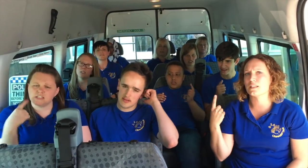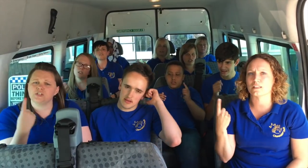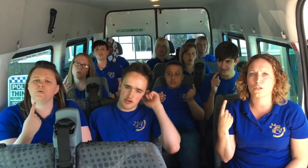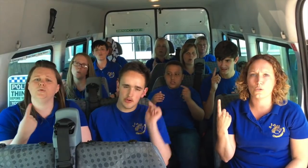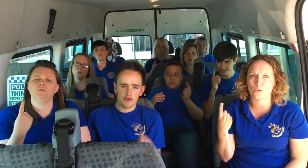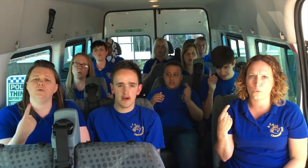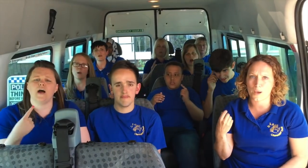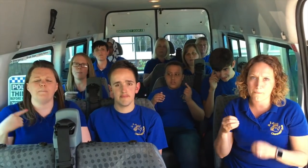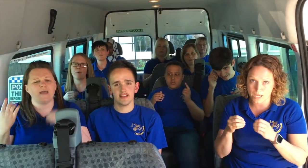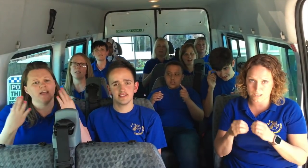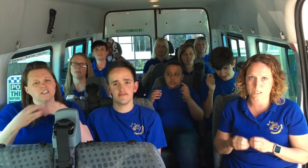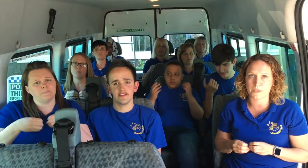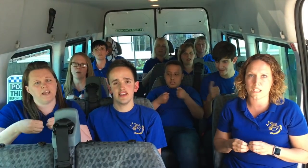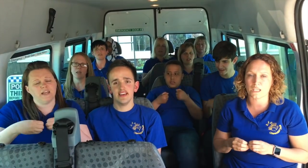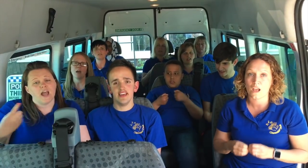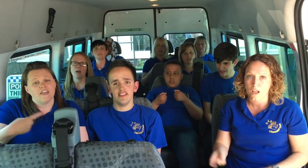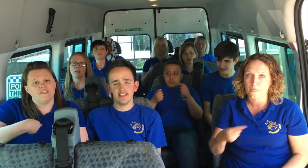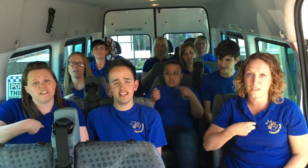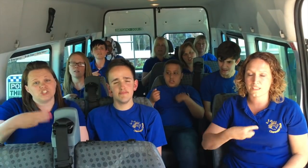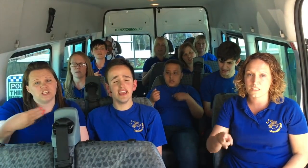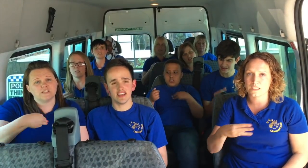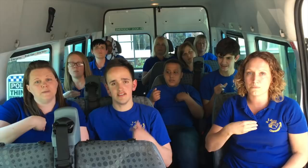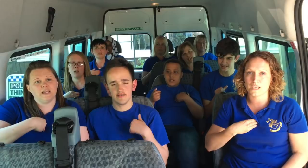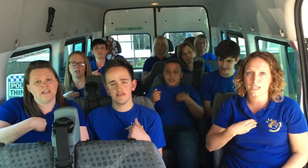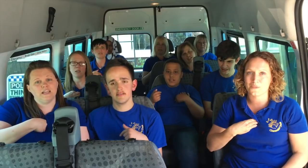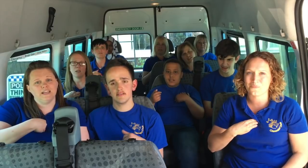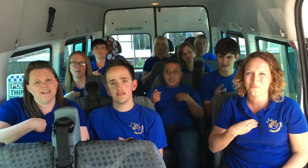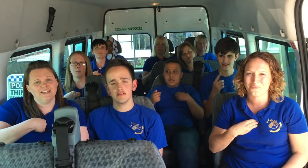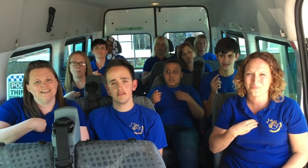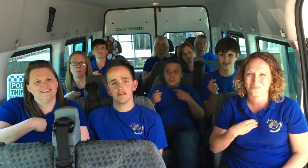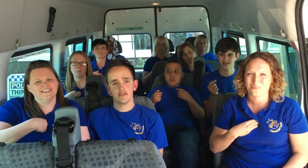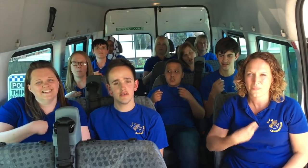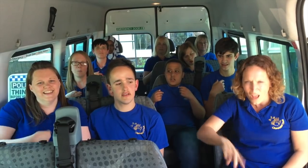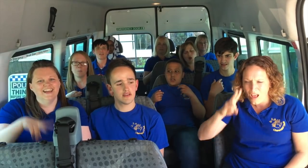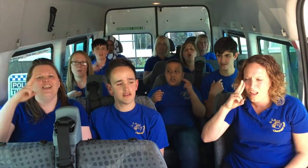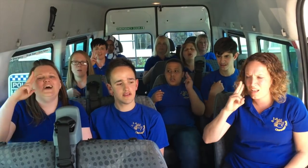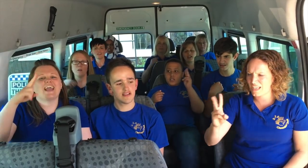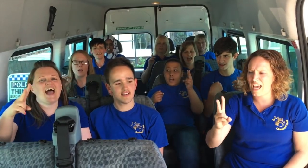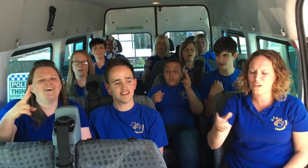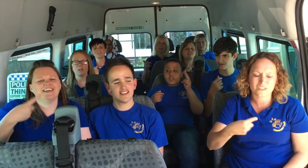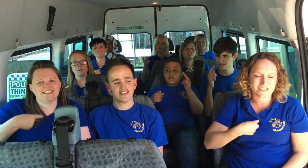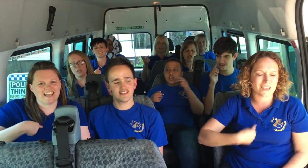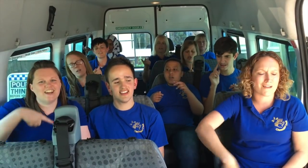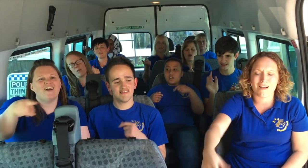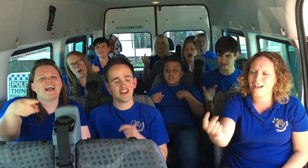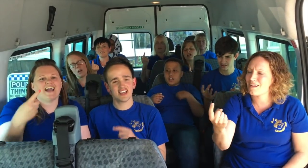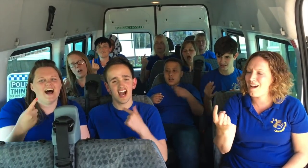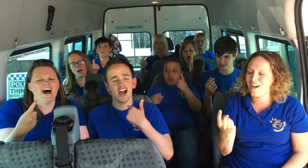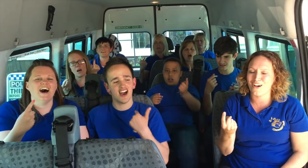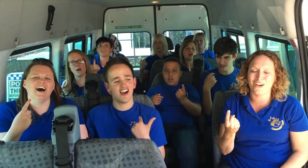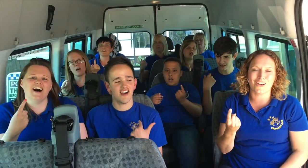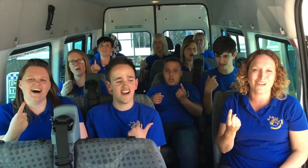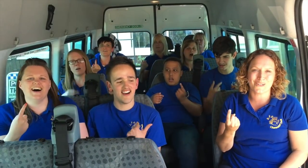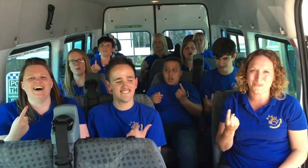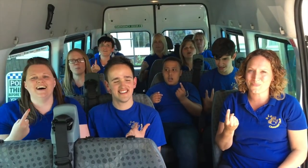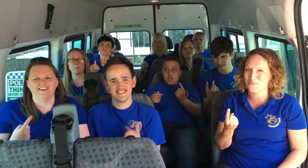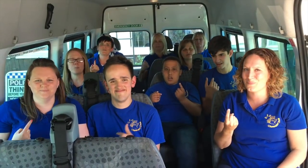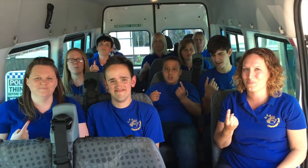is who I'm meant to be This is me Okay, here I come I've done known, I'm